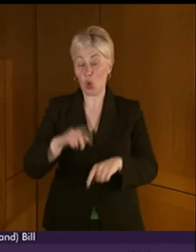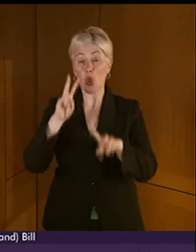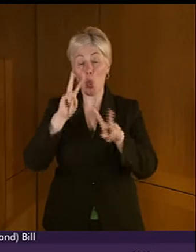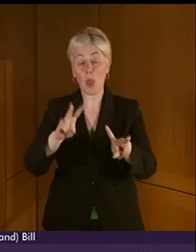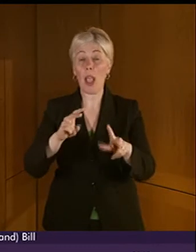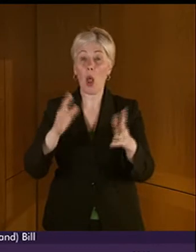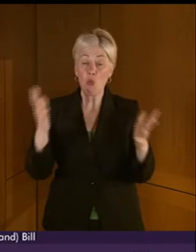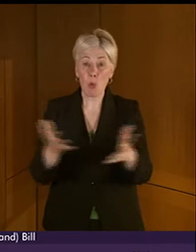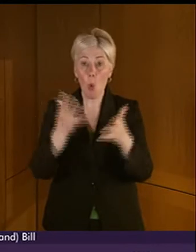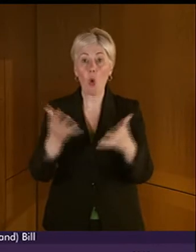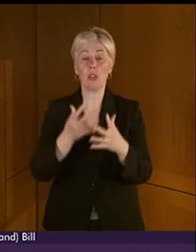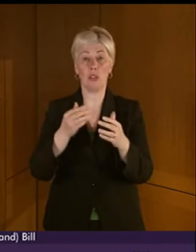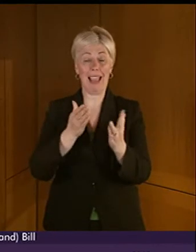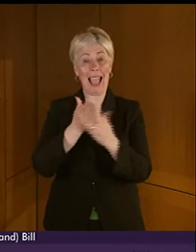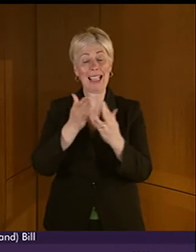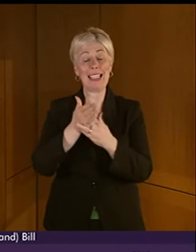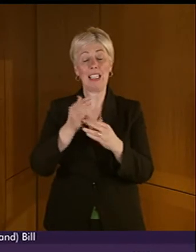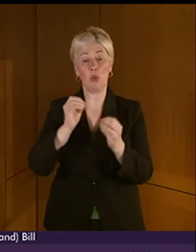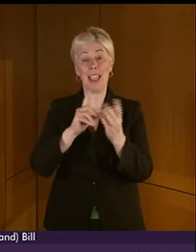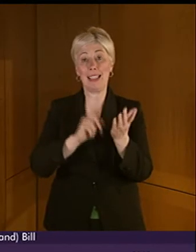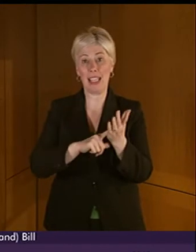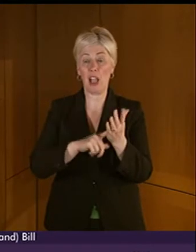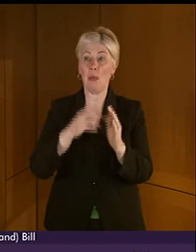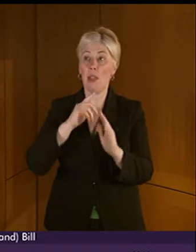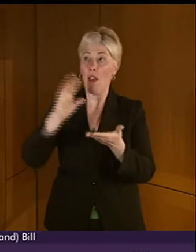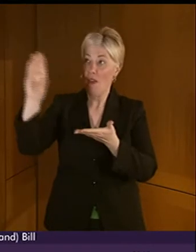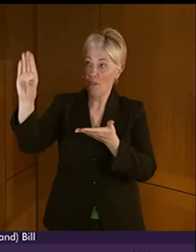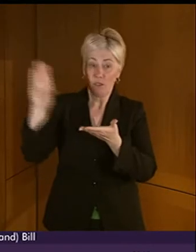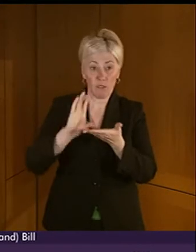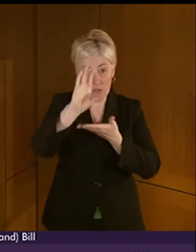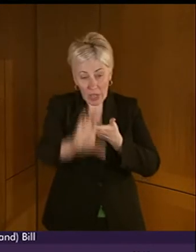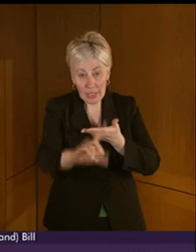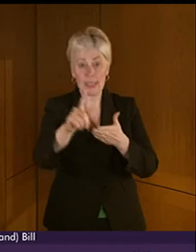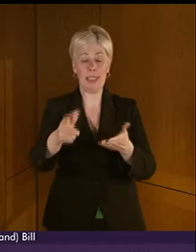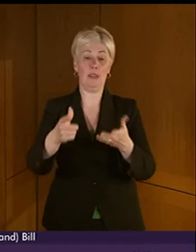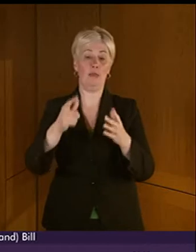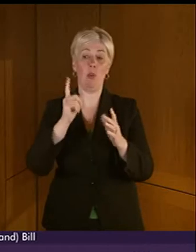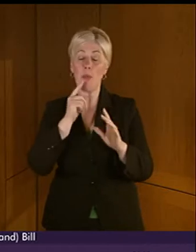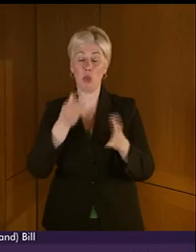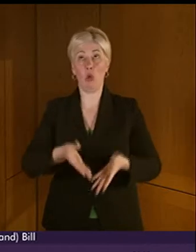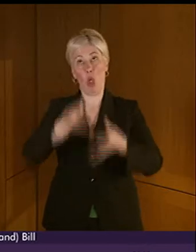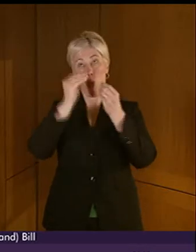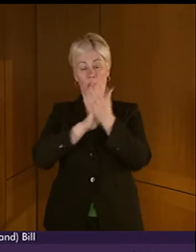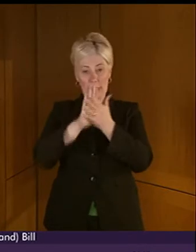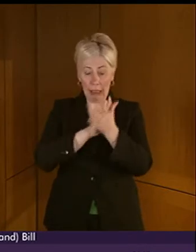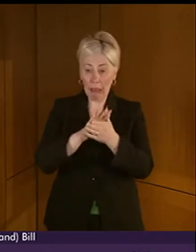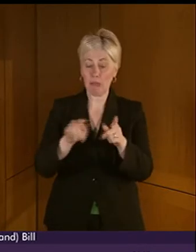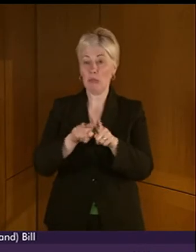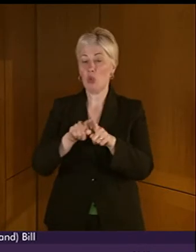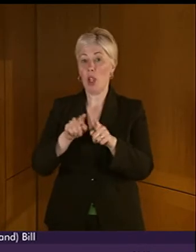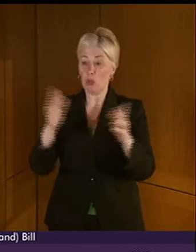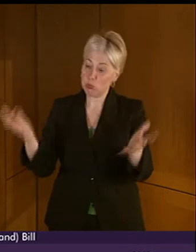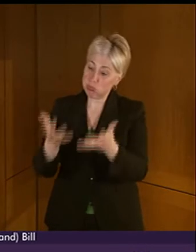BSL through a number of activities, including funding to support the teaching and learning of BSL, encouraging schools to offer